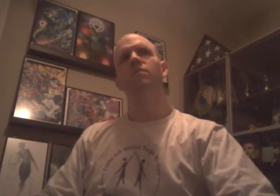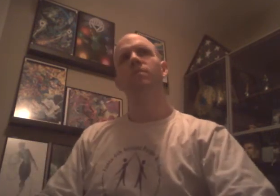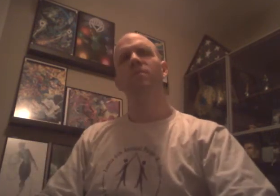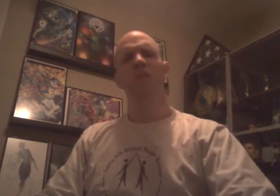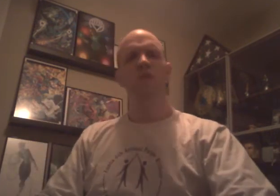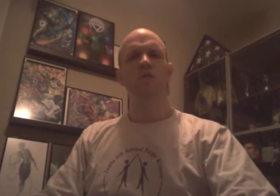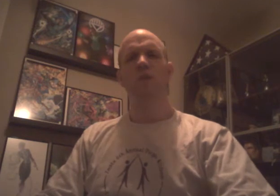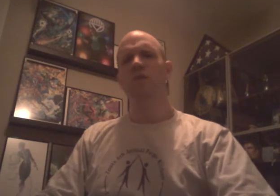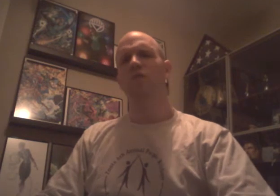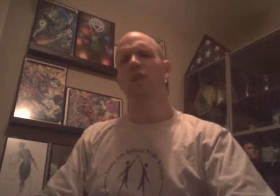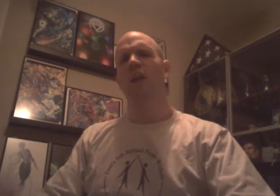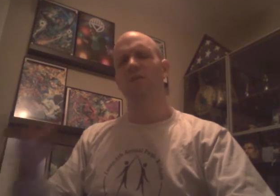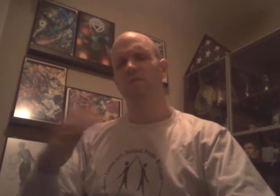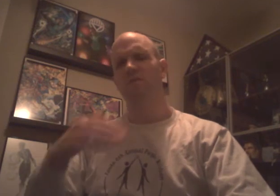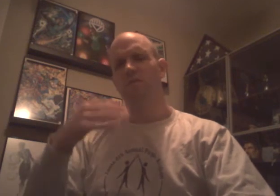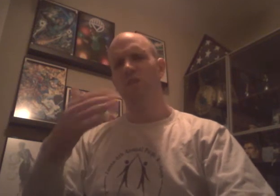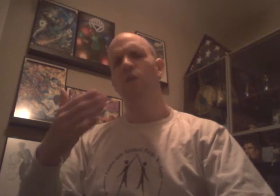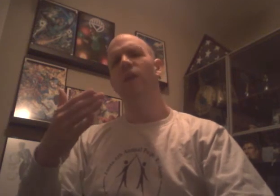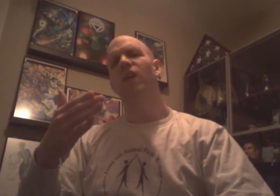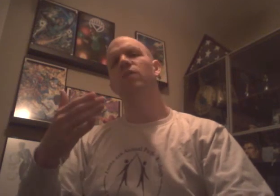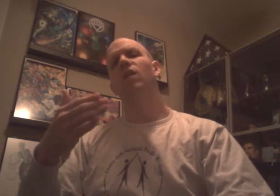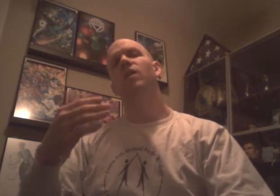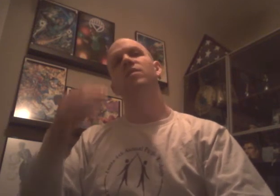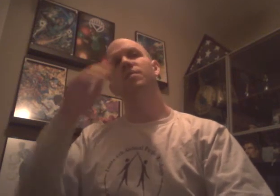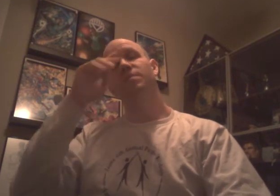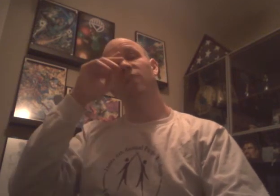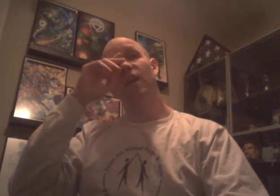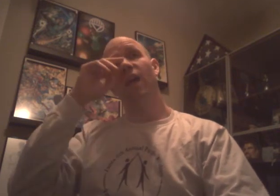The Usos took on the New Age Outlaws again.